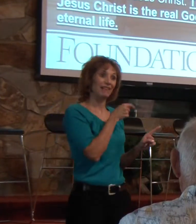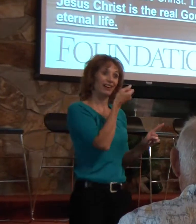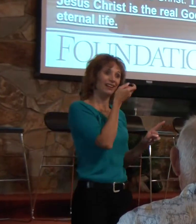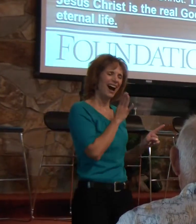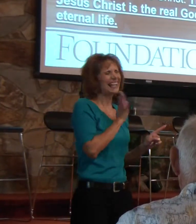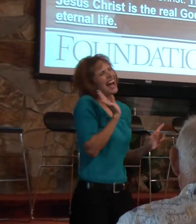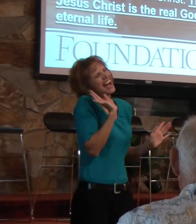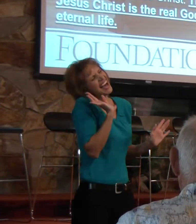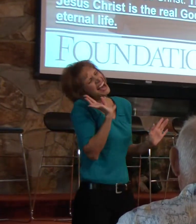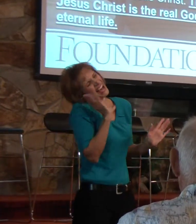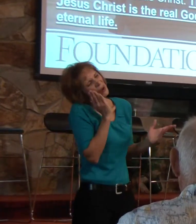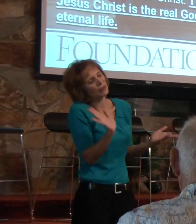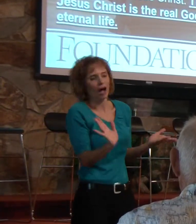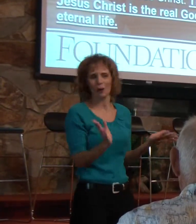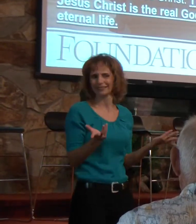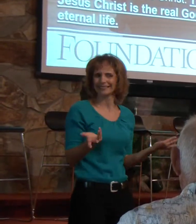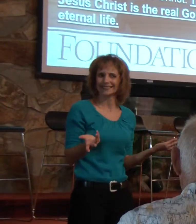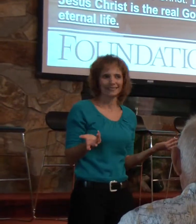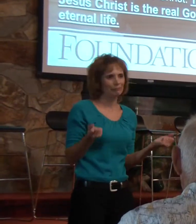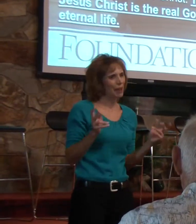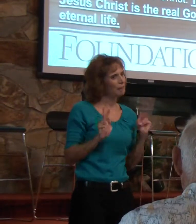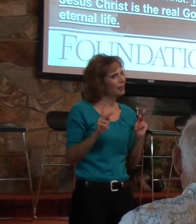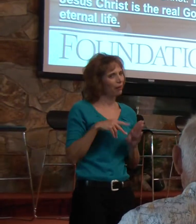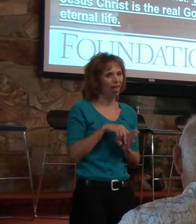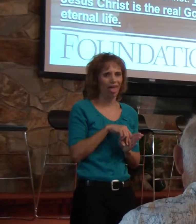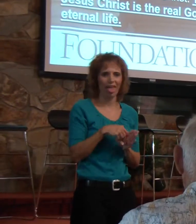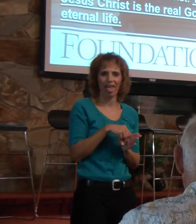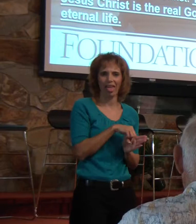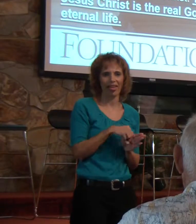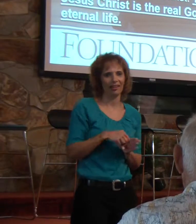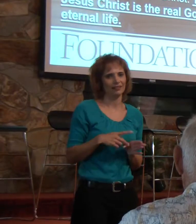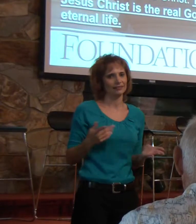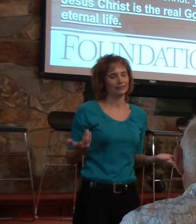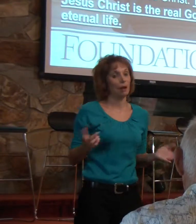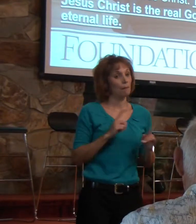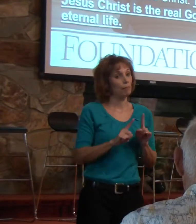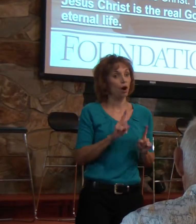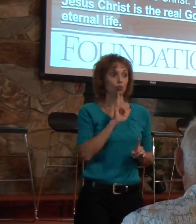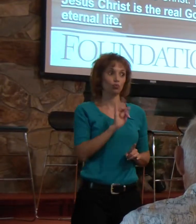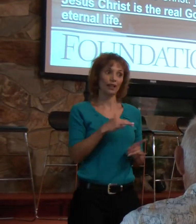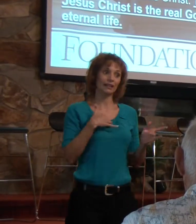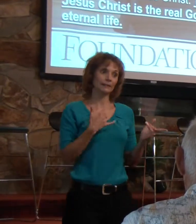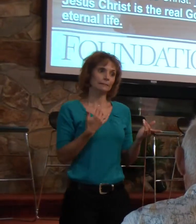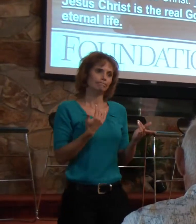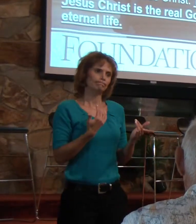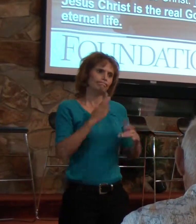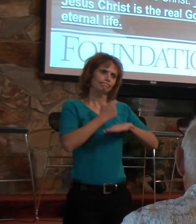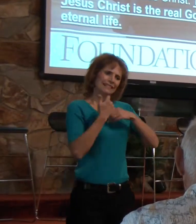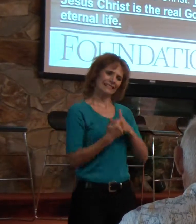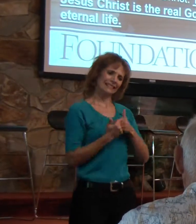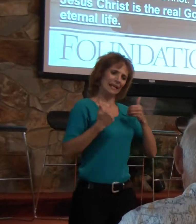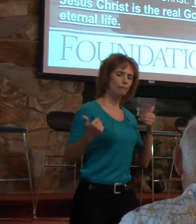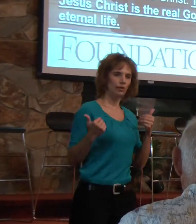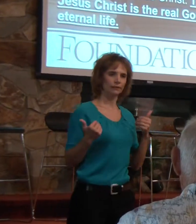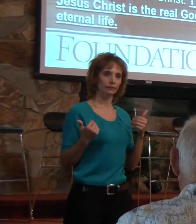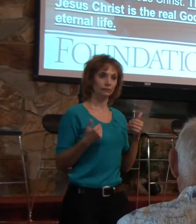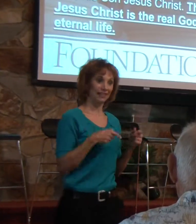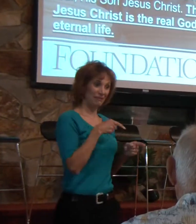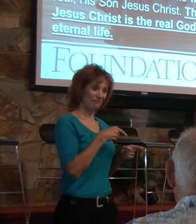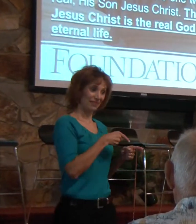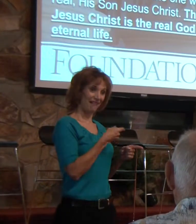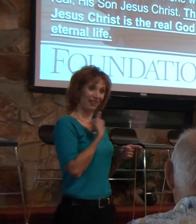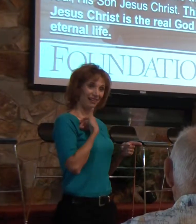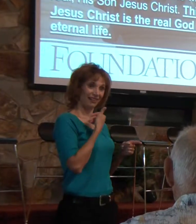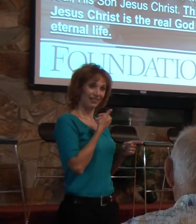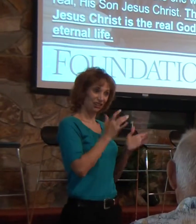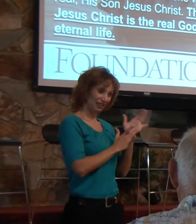over the claims of Christ and what really separates us from anything else is his claim of